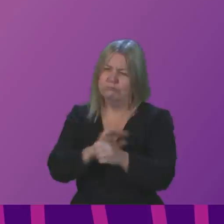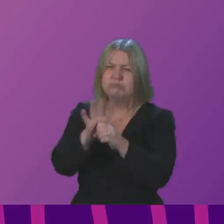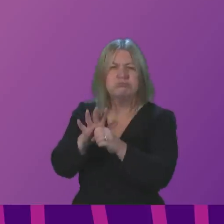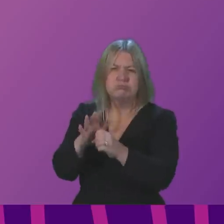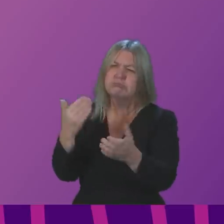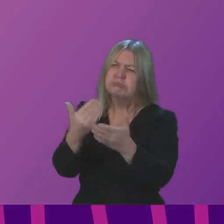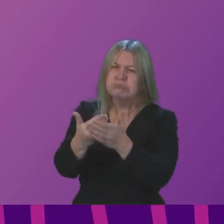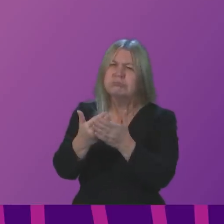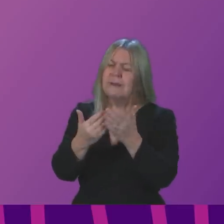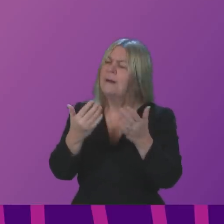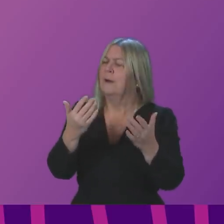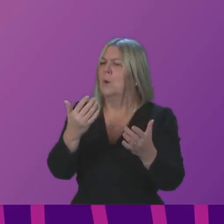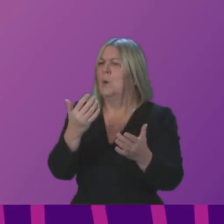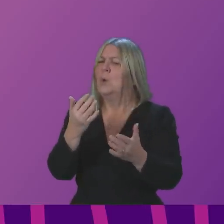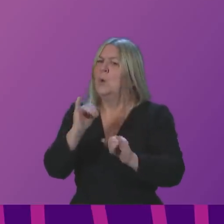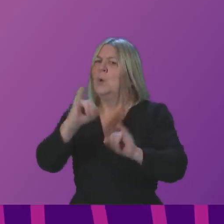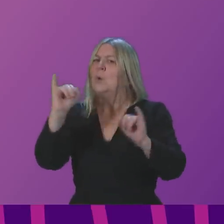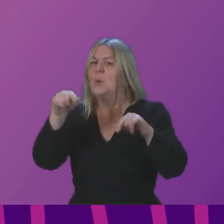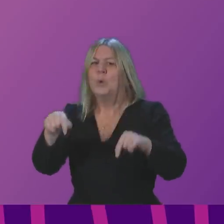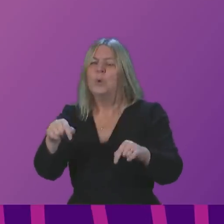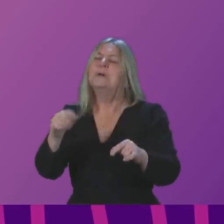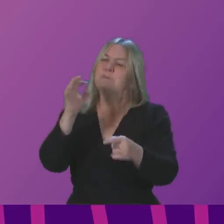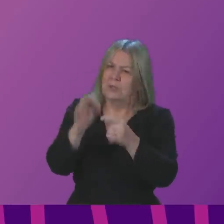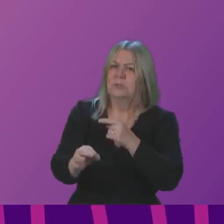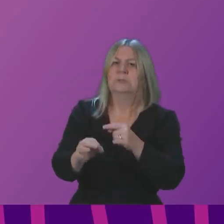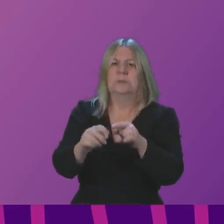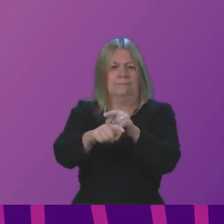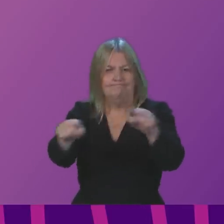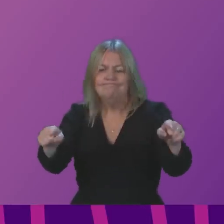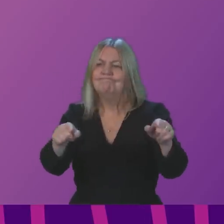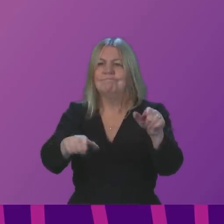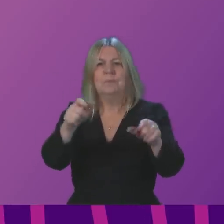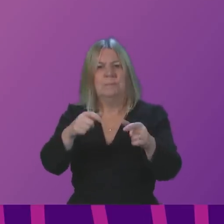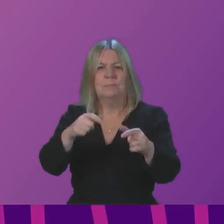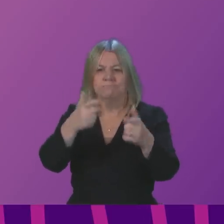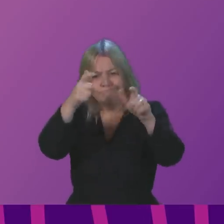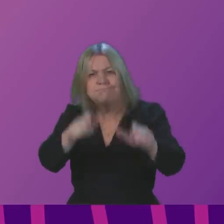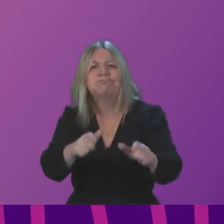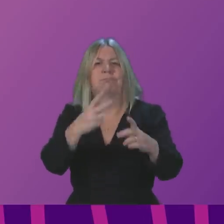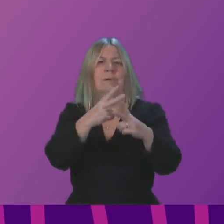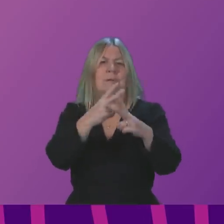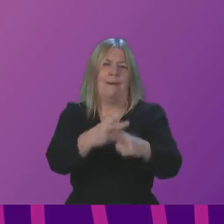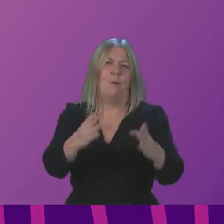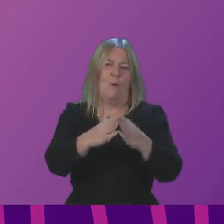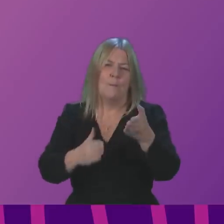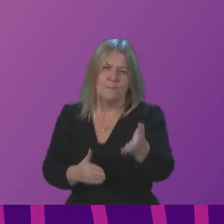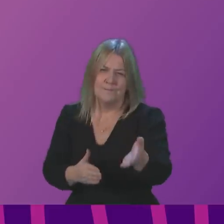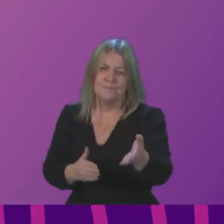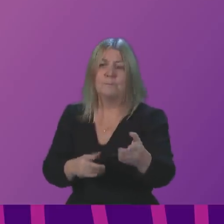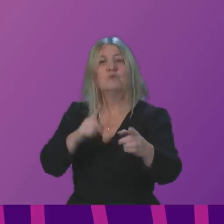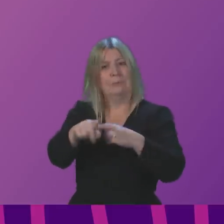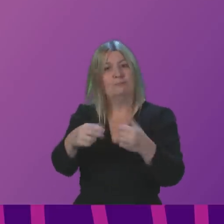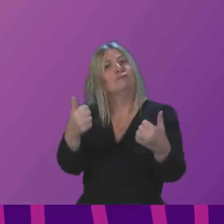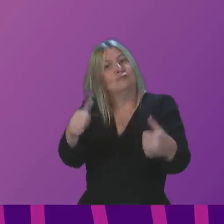those in care homes. We continue to support a range of initiatives to help address loneliness and isolation, but, of course, all of us